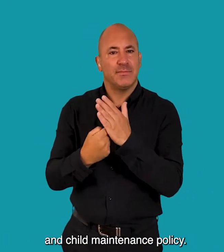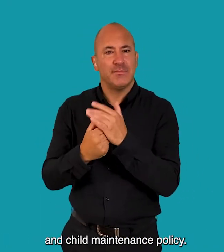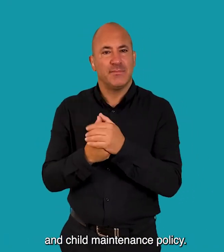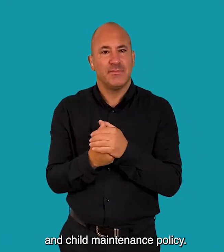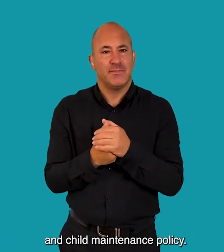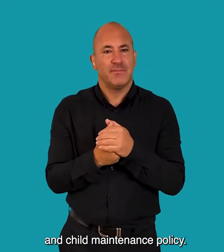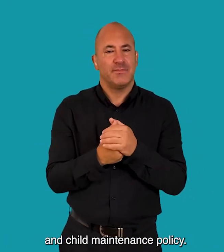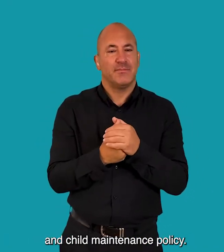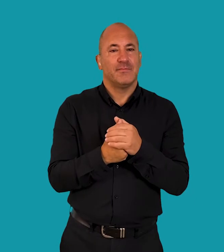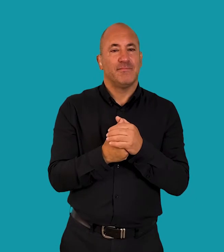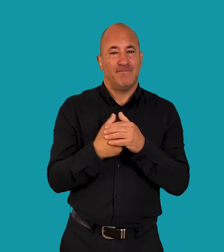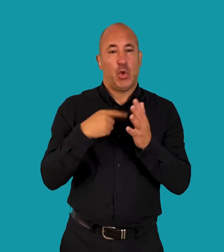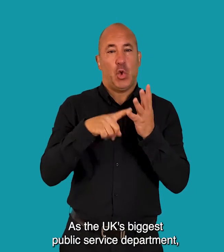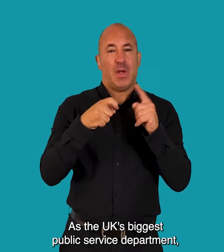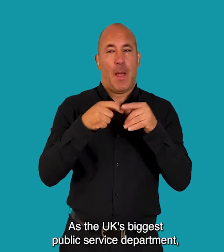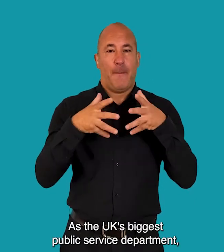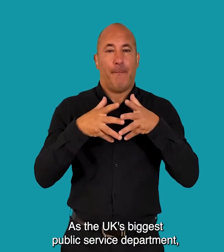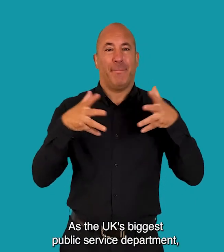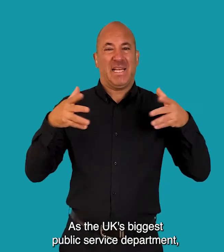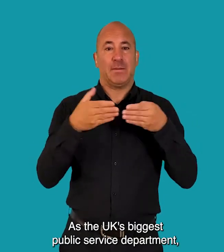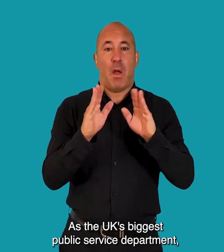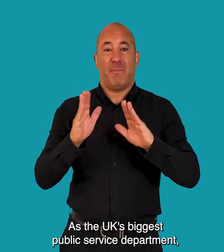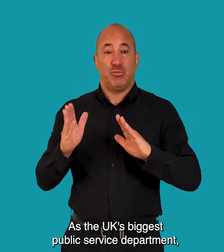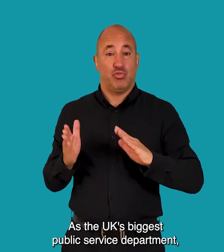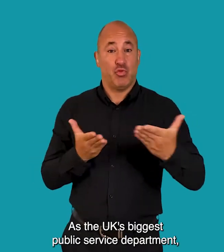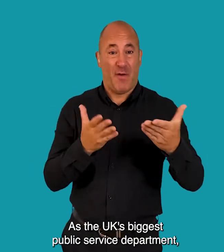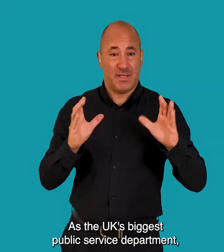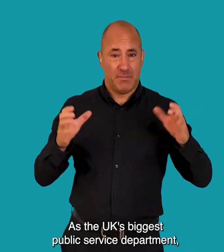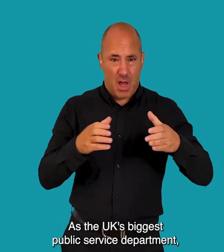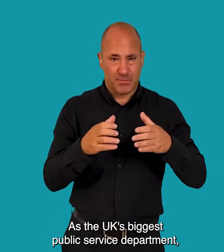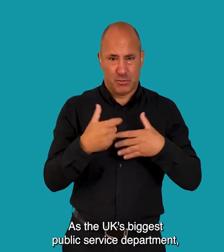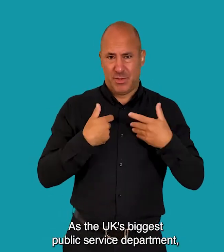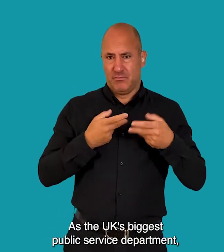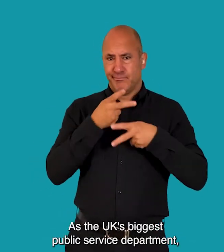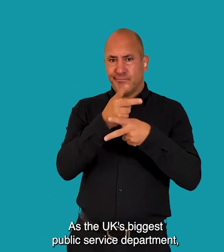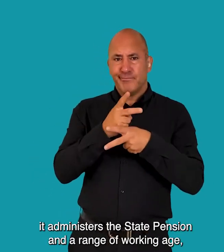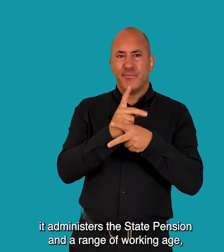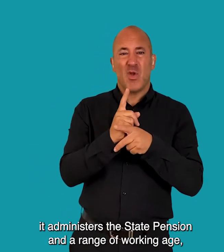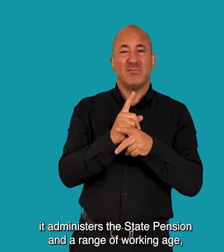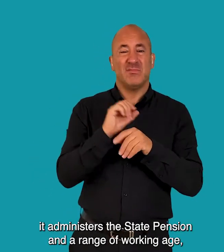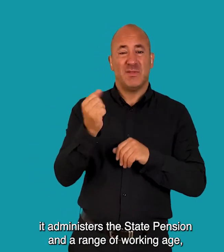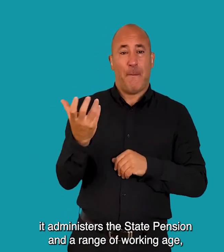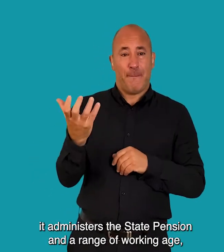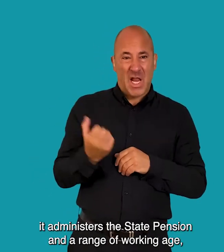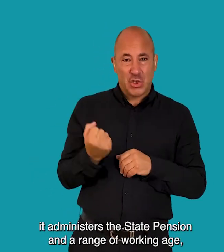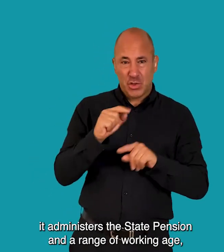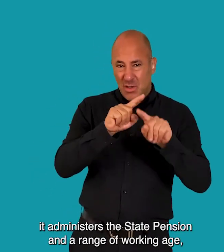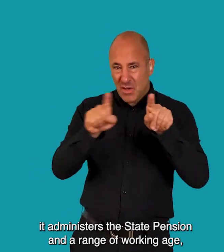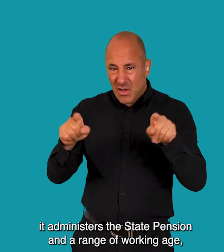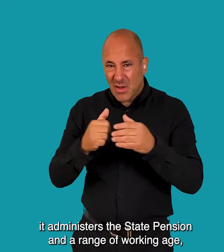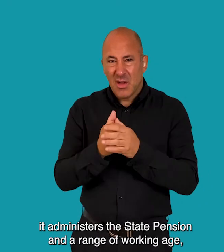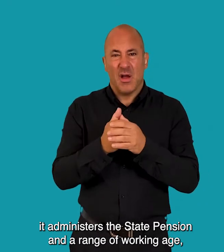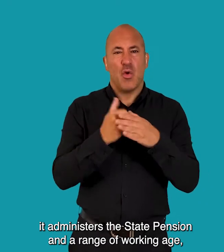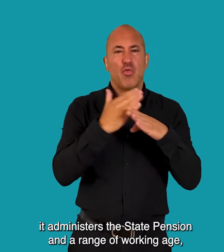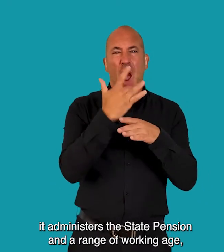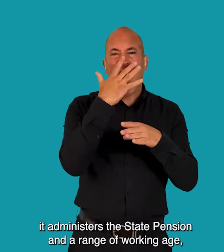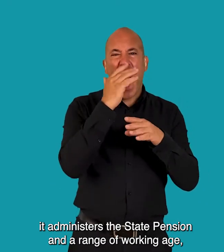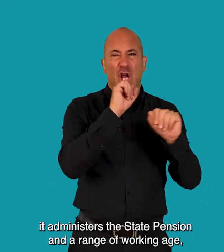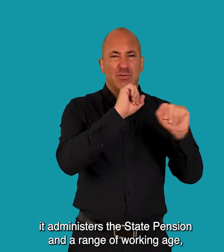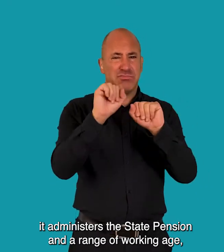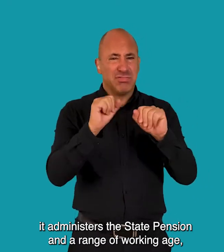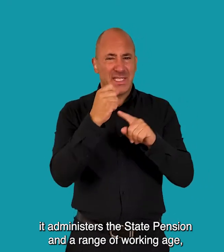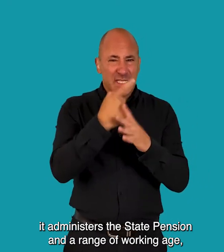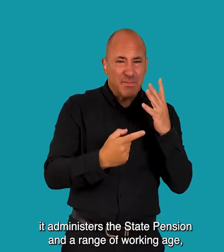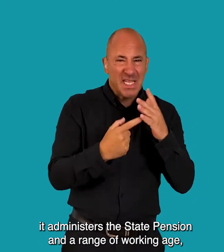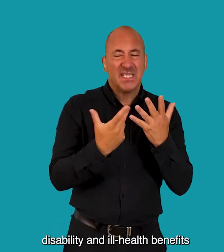maintenance policy As the UK's biggest public service department it administers the state pension and a range